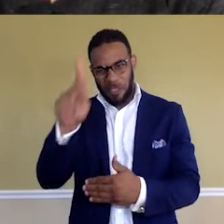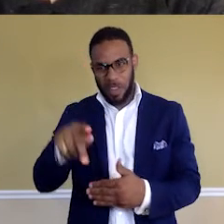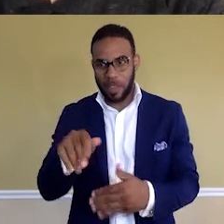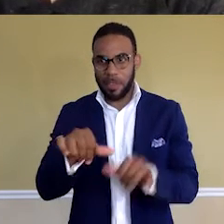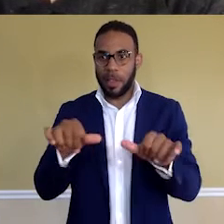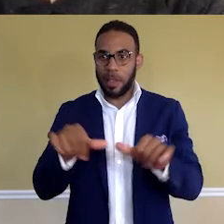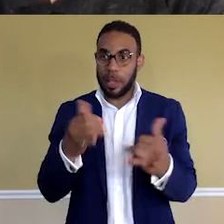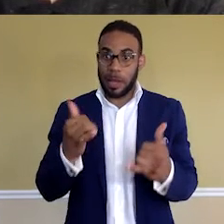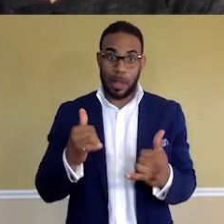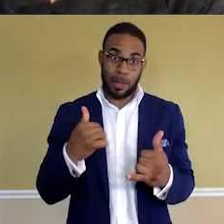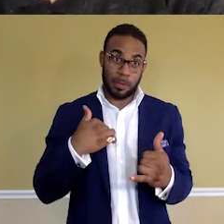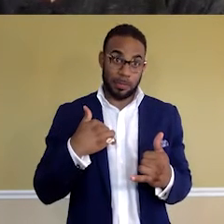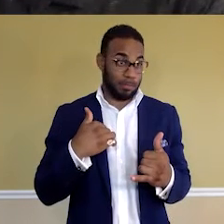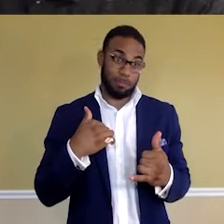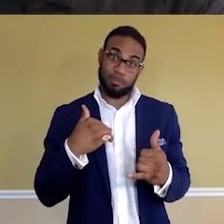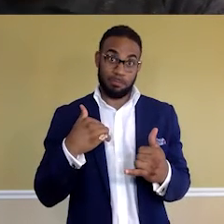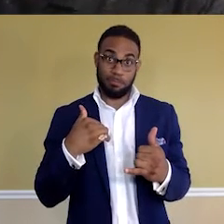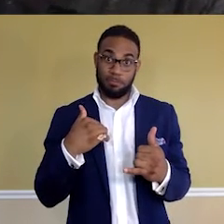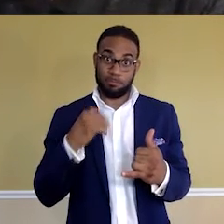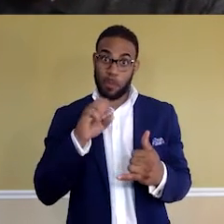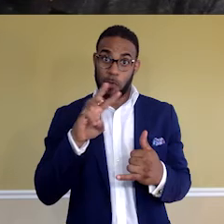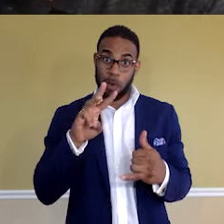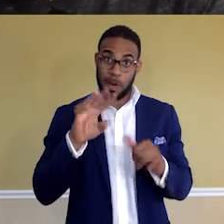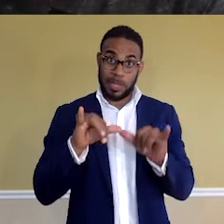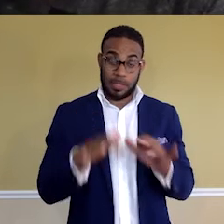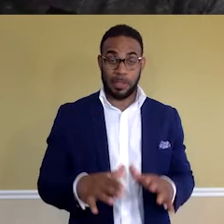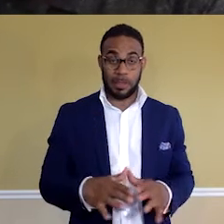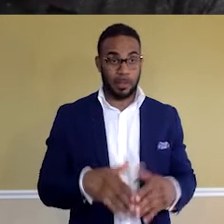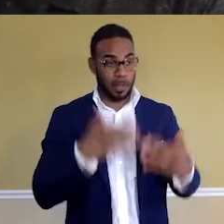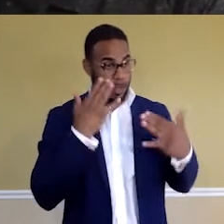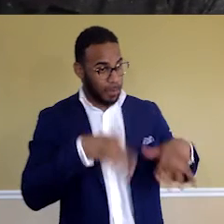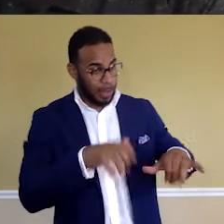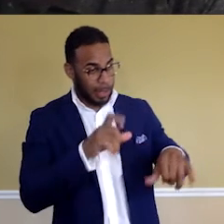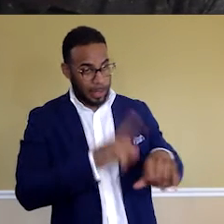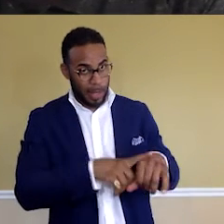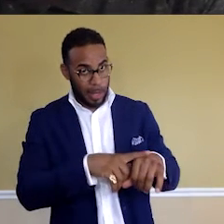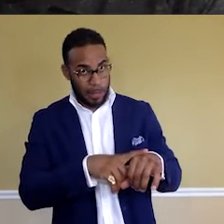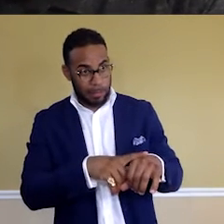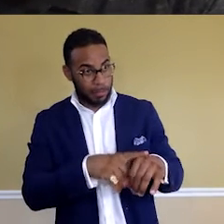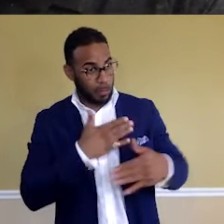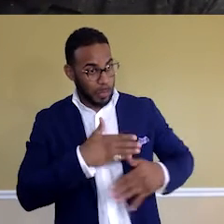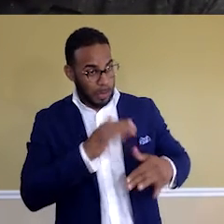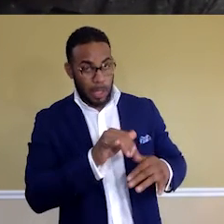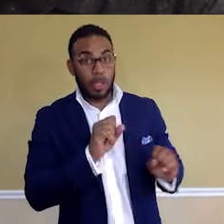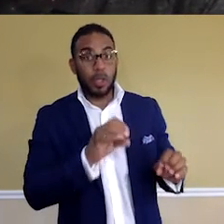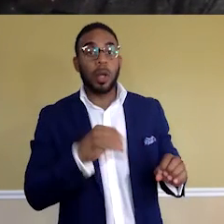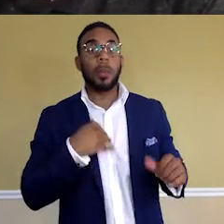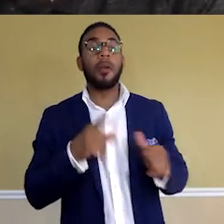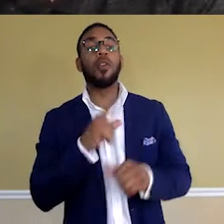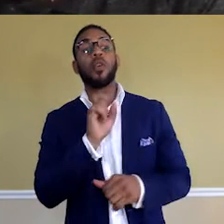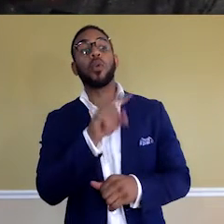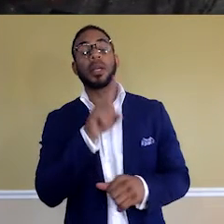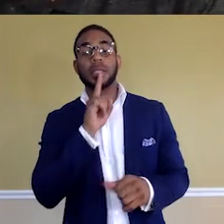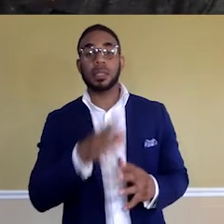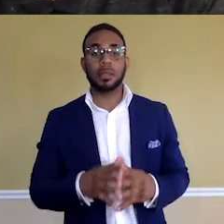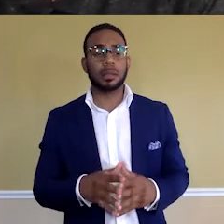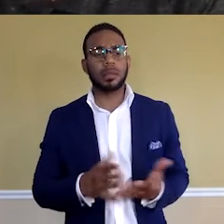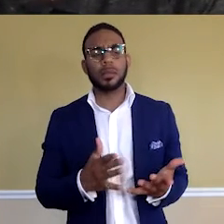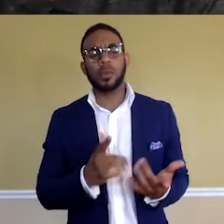now I'm a software engineer. Thank you for doing this and taking this time with me, Christina. I appreciate that. So my first question is, what did you do before